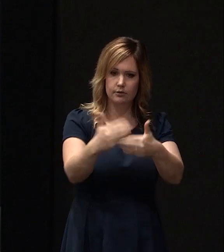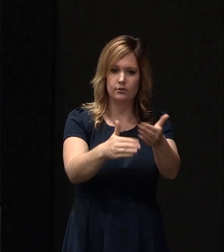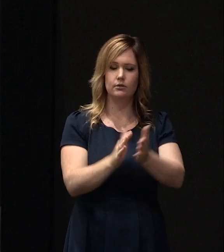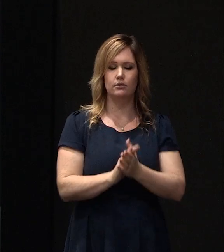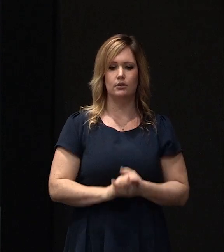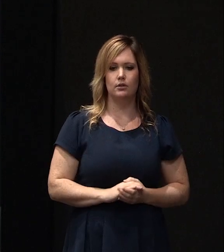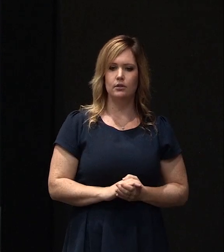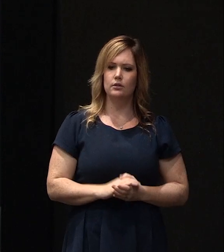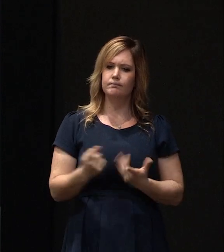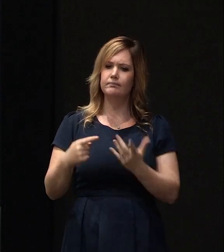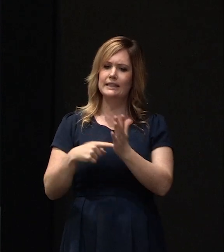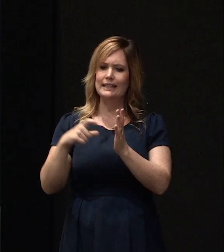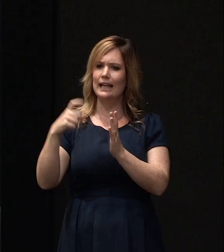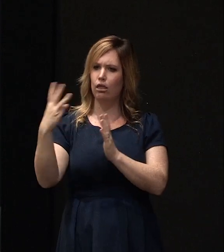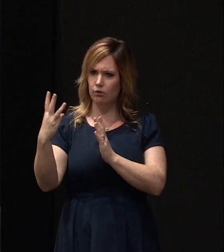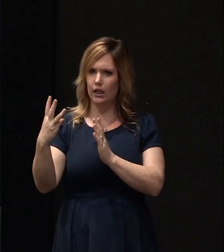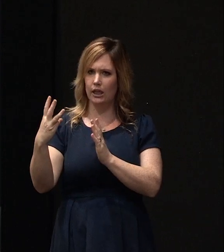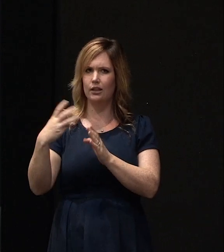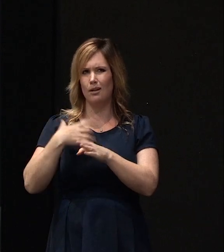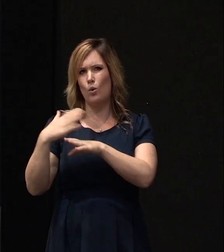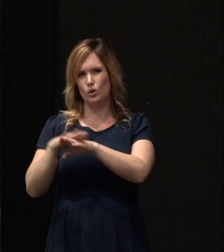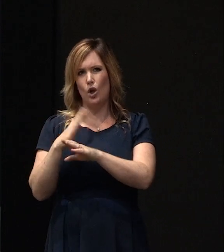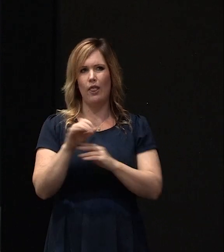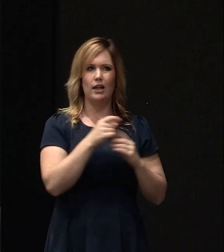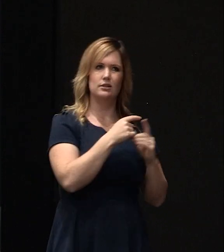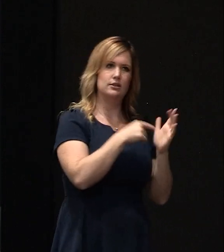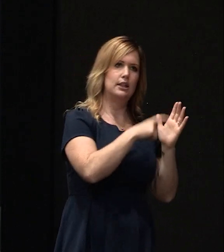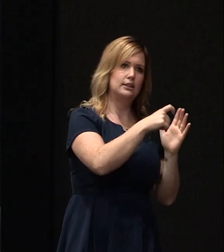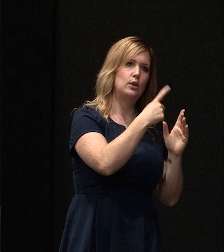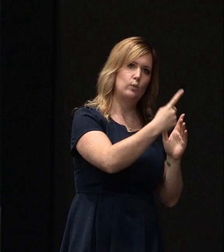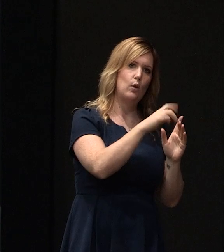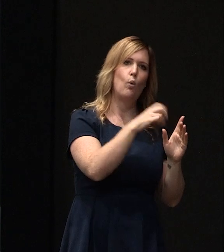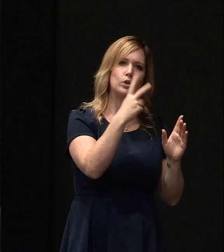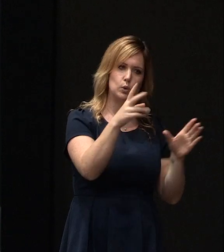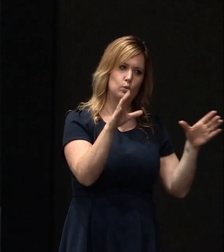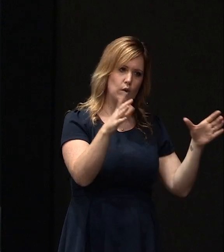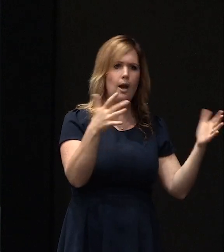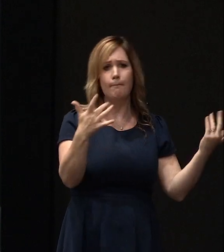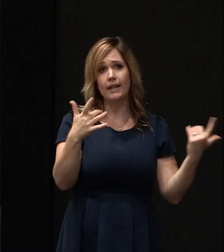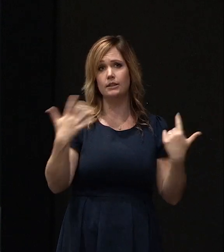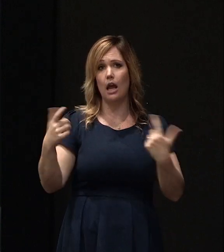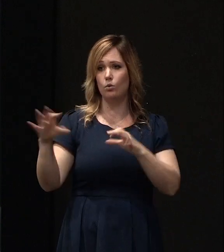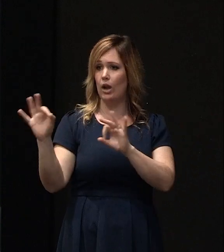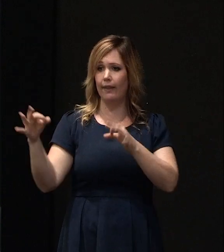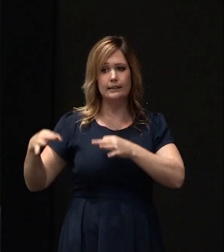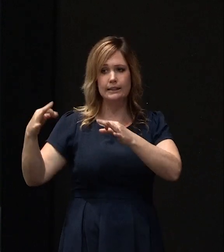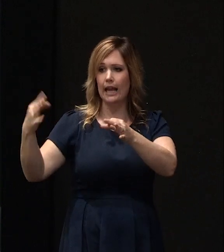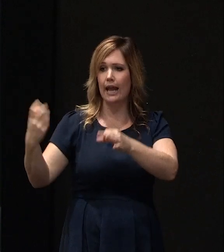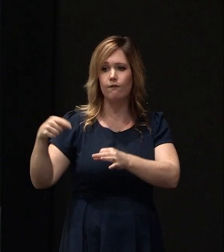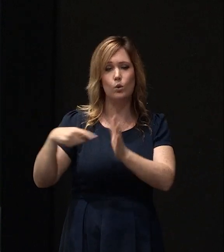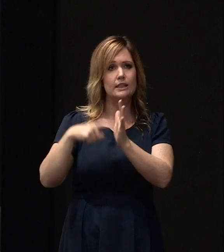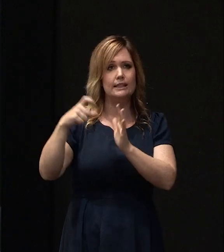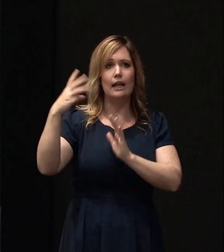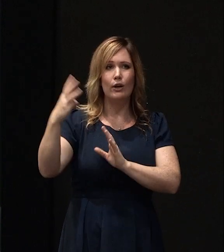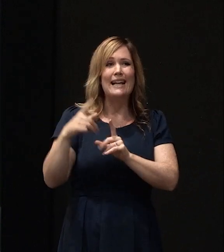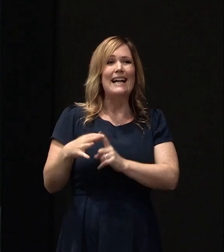slower than other parts, so TC1 and TC2, but there is no delay now, other than if the land is